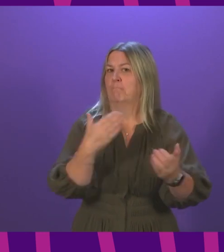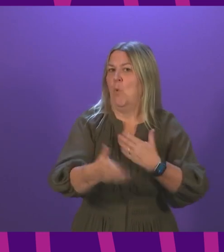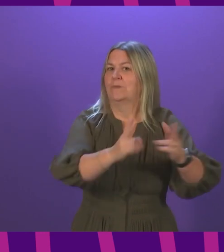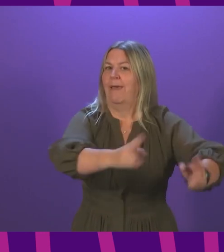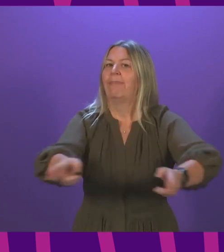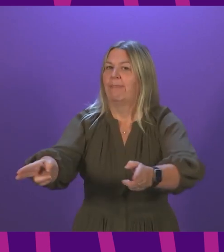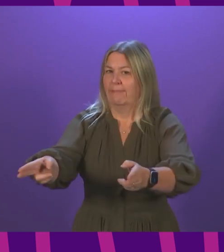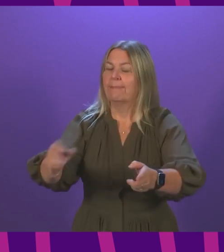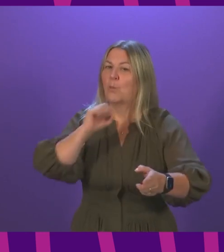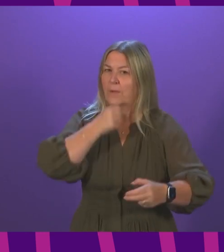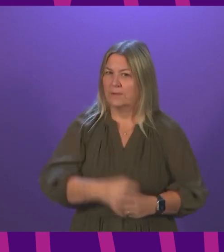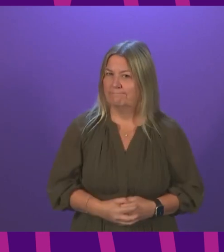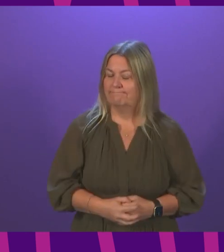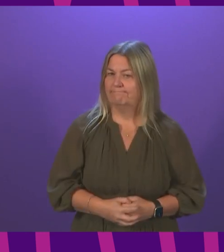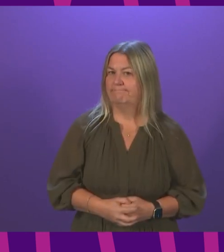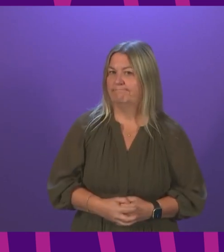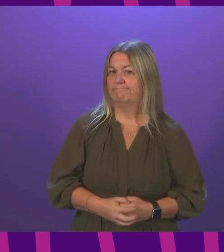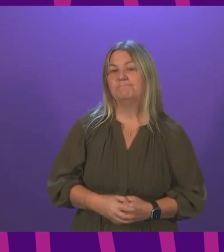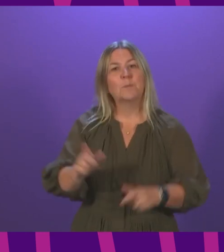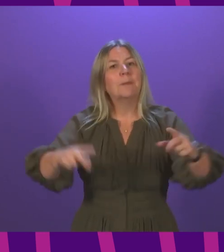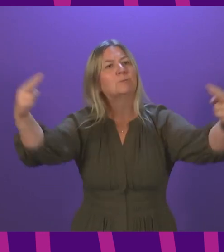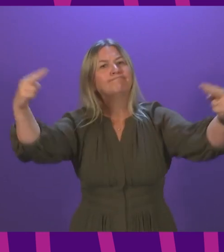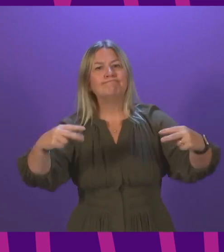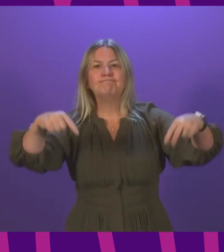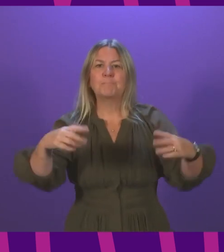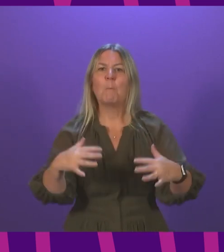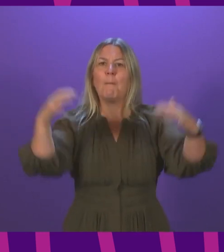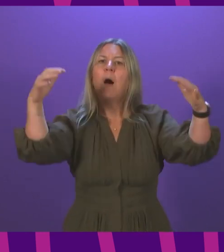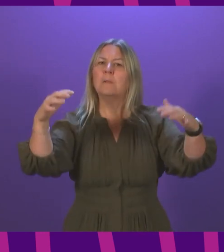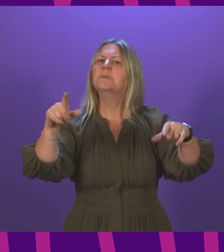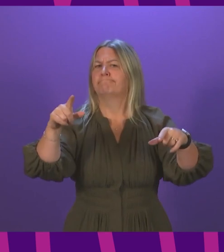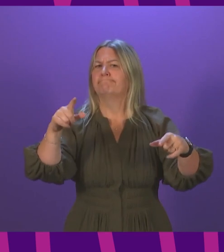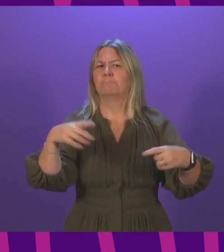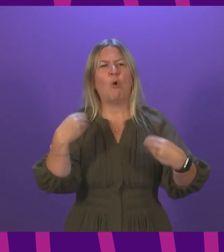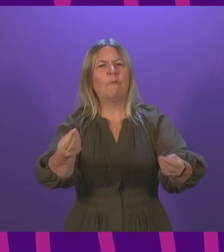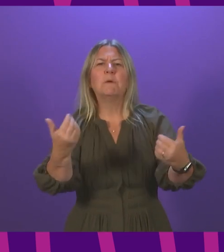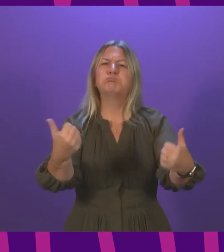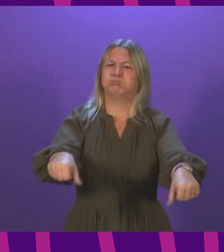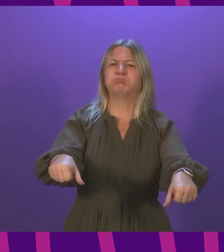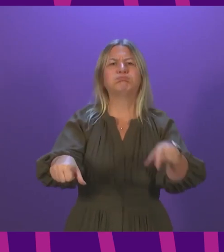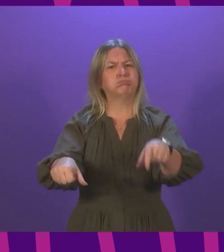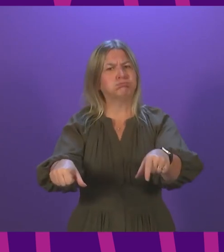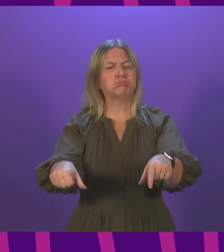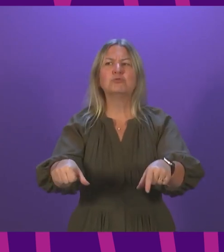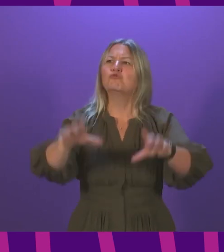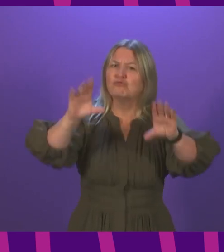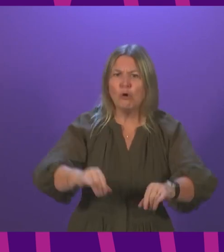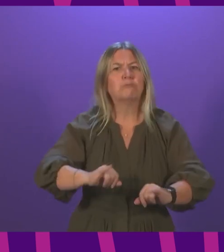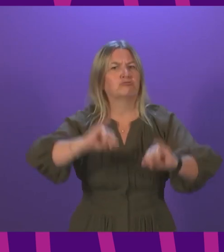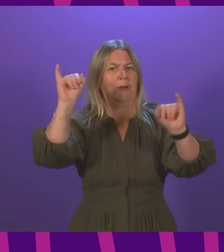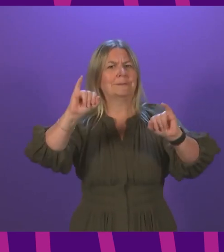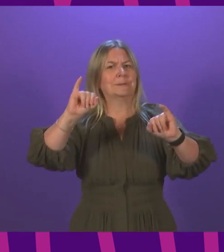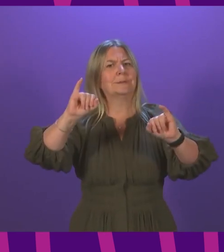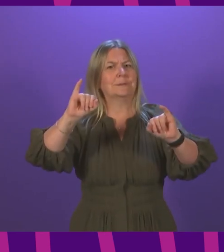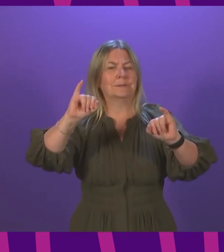People are looking to this parliament to deliver the solutions to halt this crisis and save lives. Today,